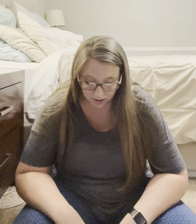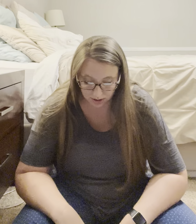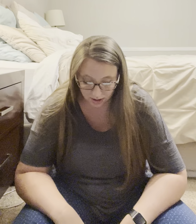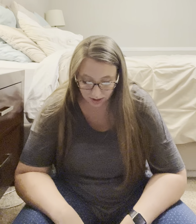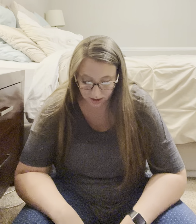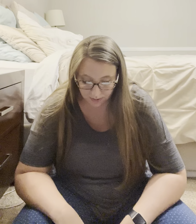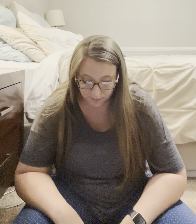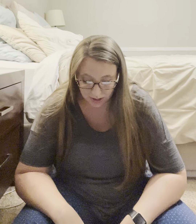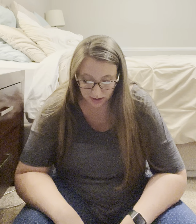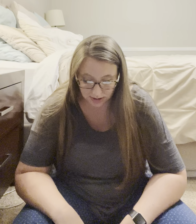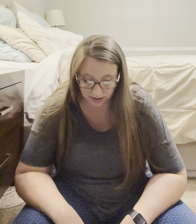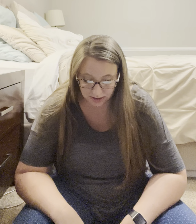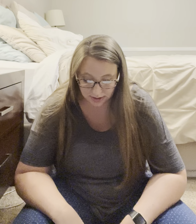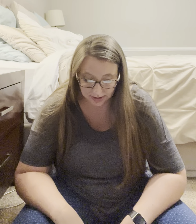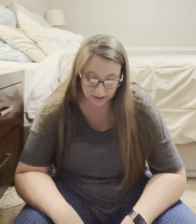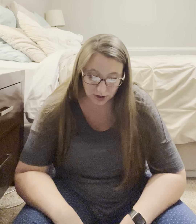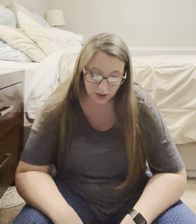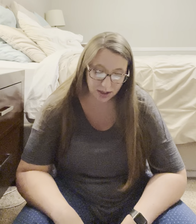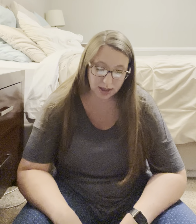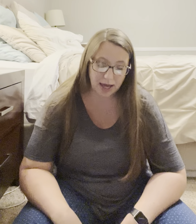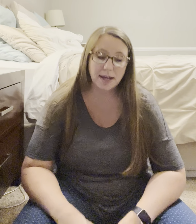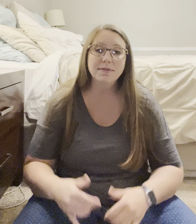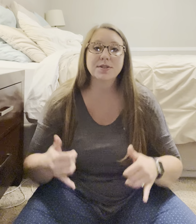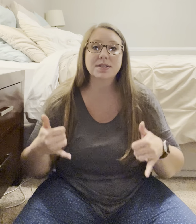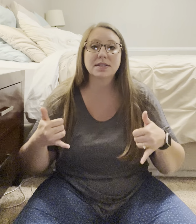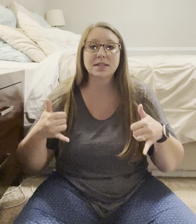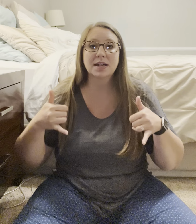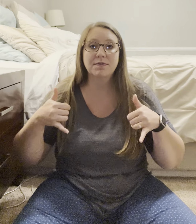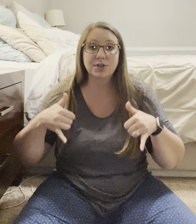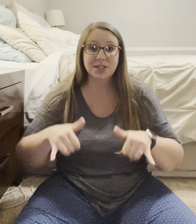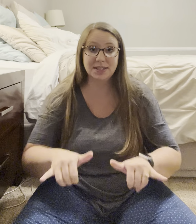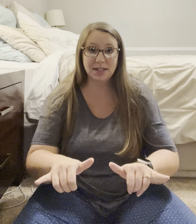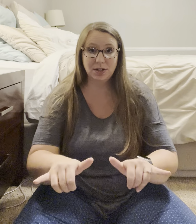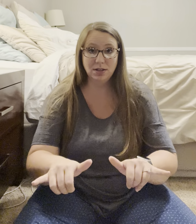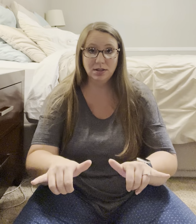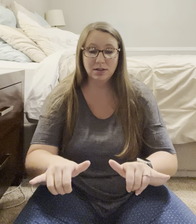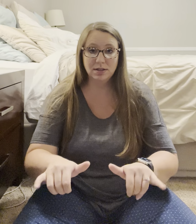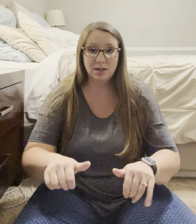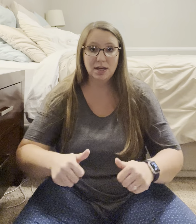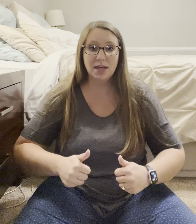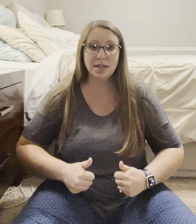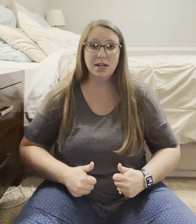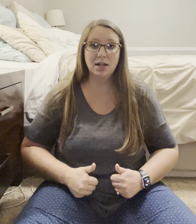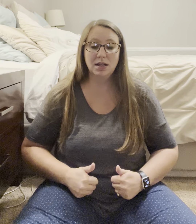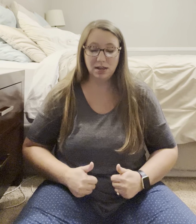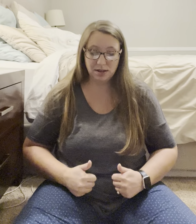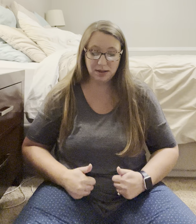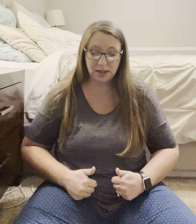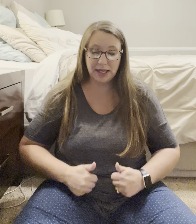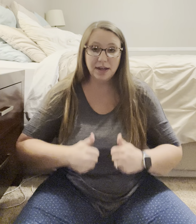Um, still alive. So this is a sign for still. And then live.